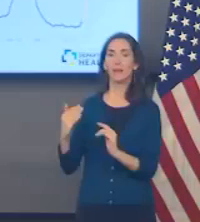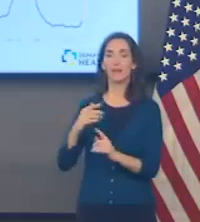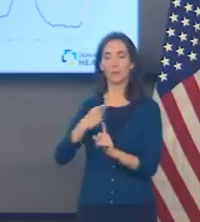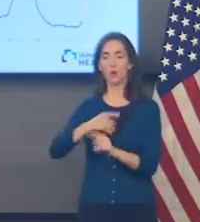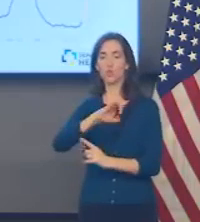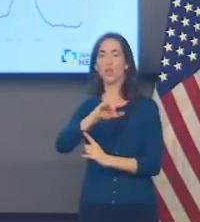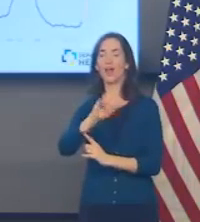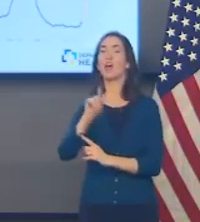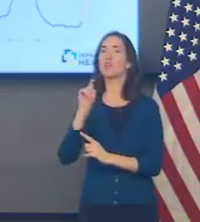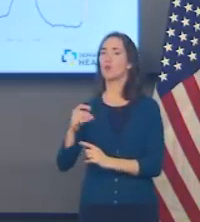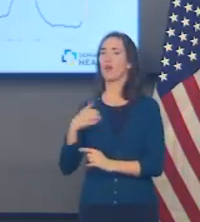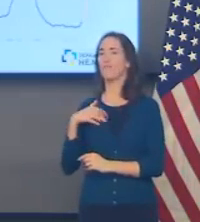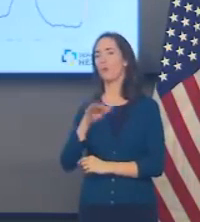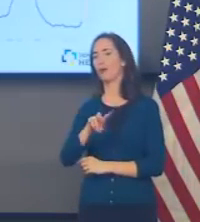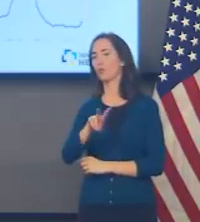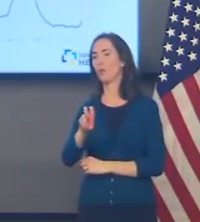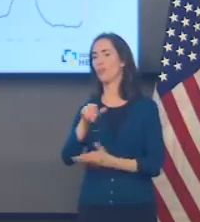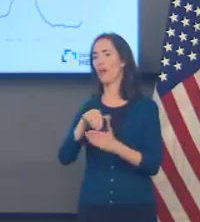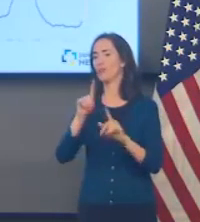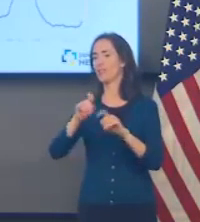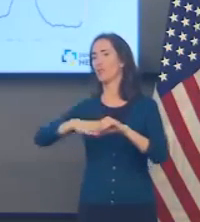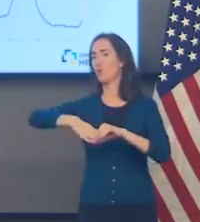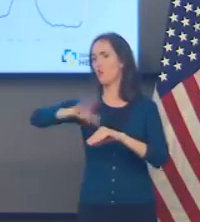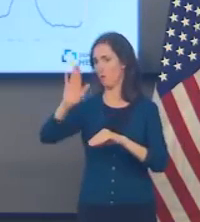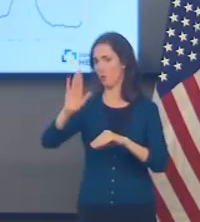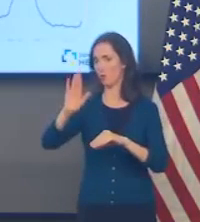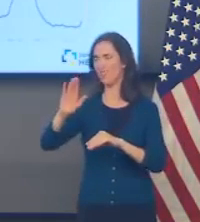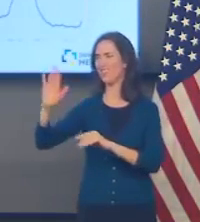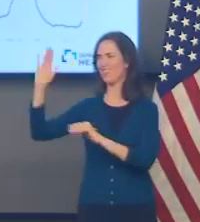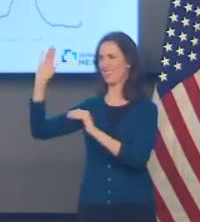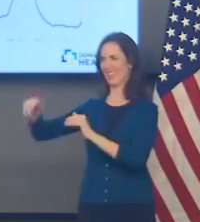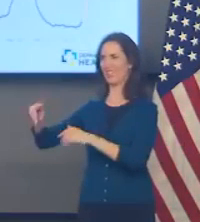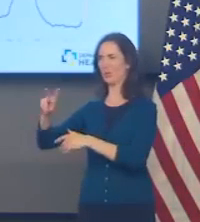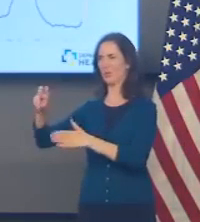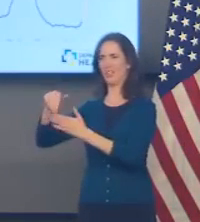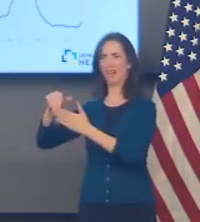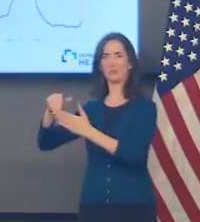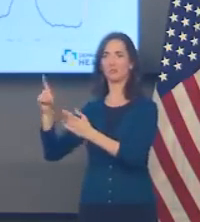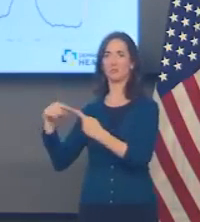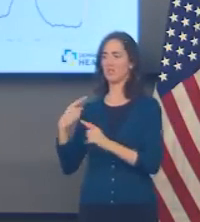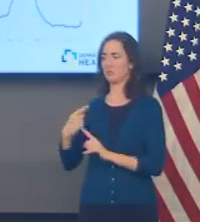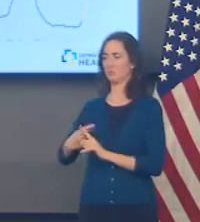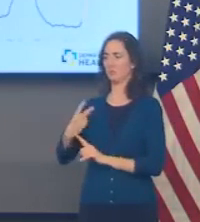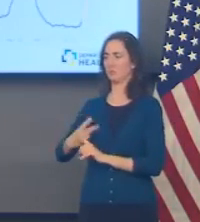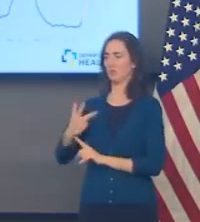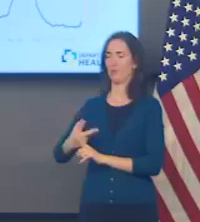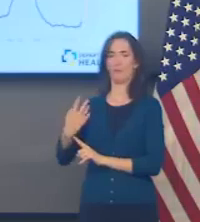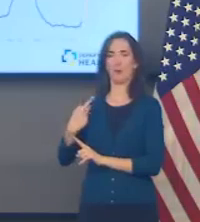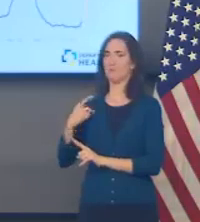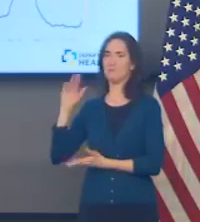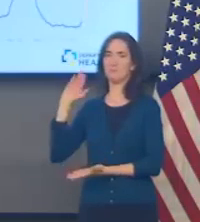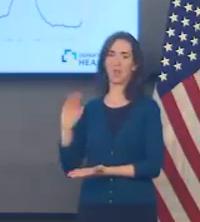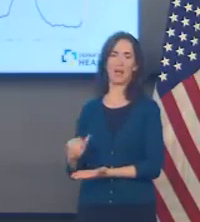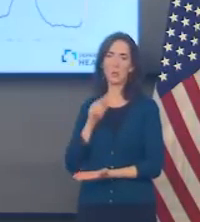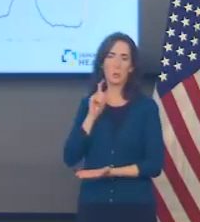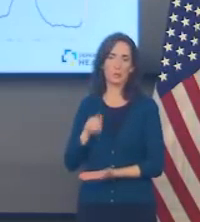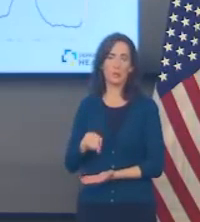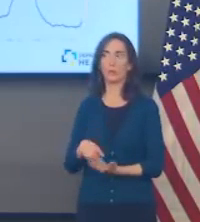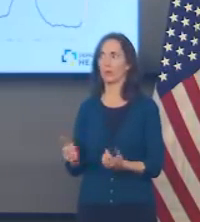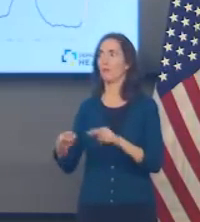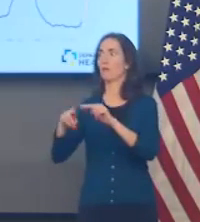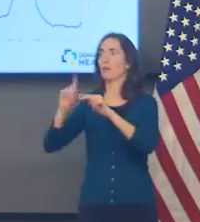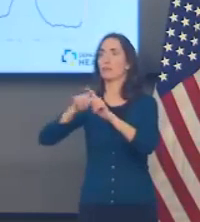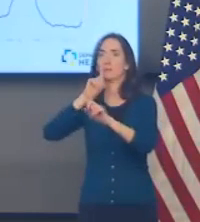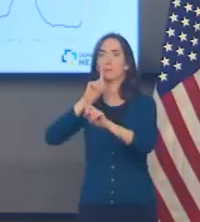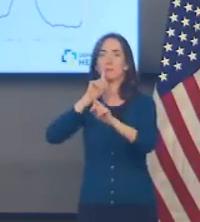of July, and we haven't been in that range for a good three or four months. On the bottom right, you'll see the